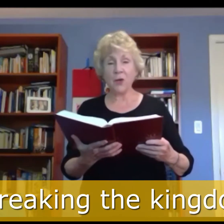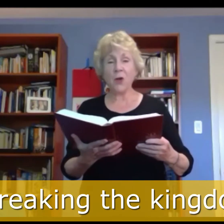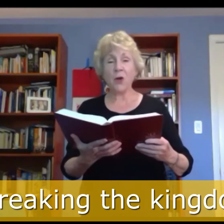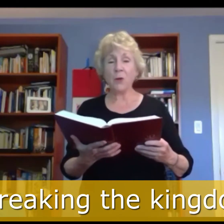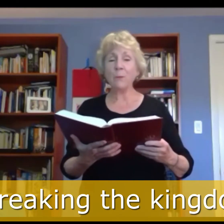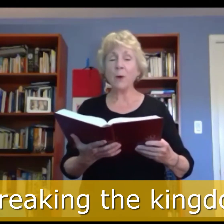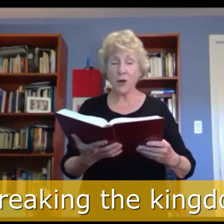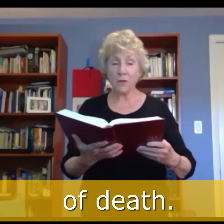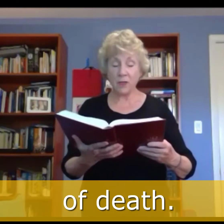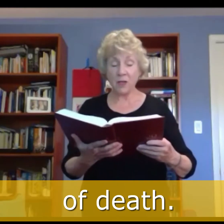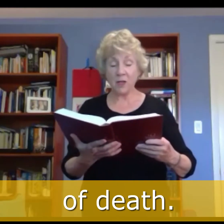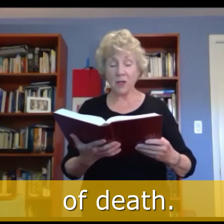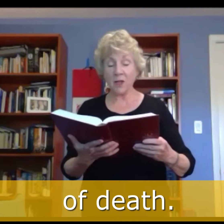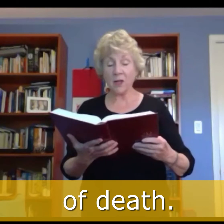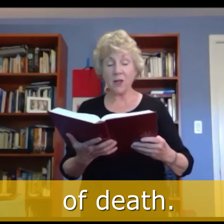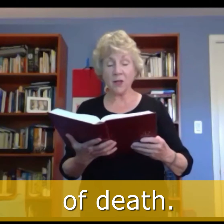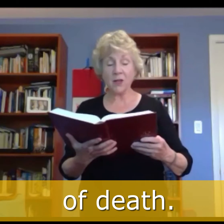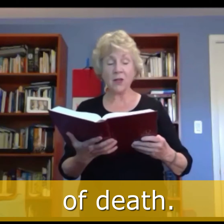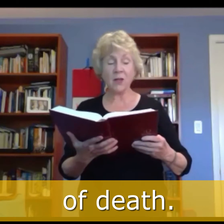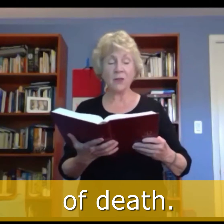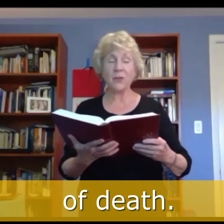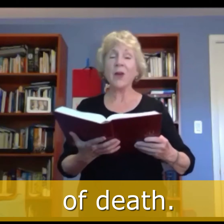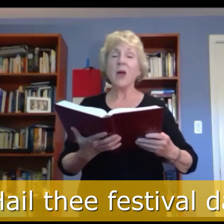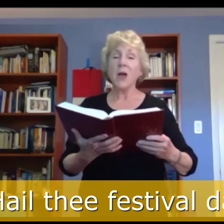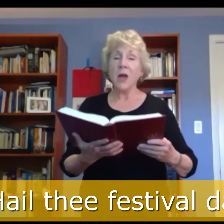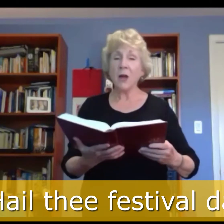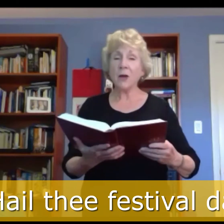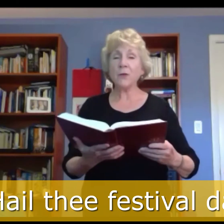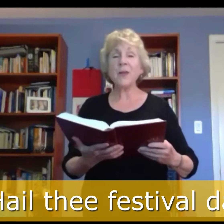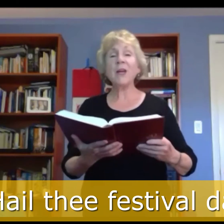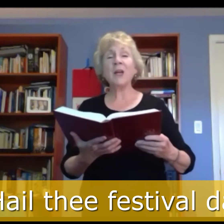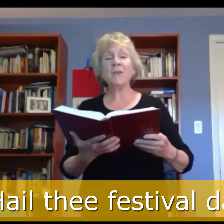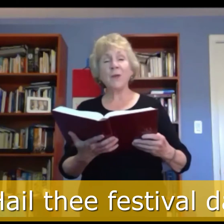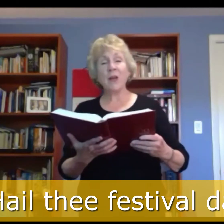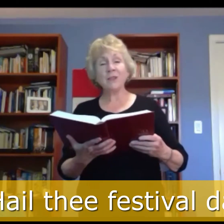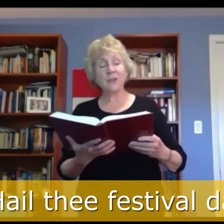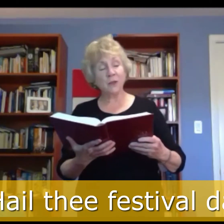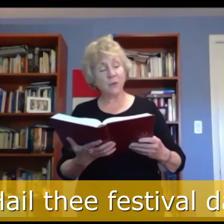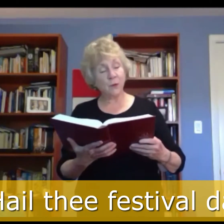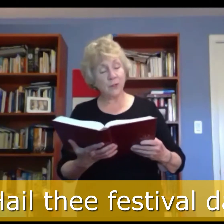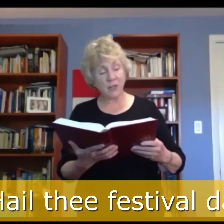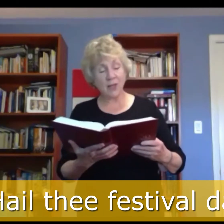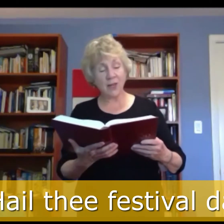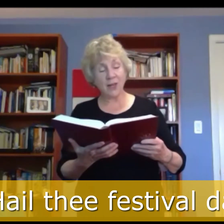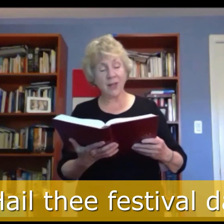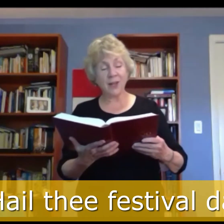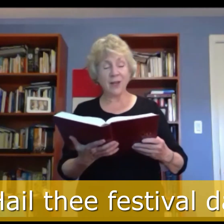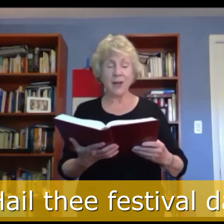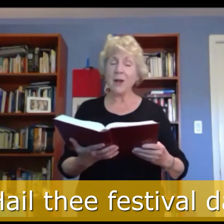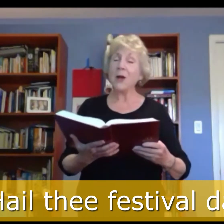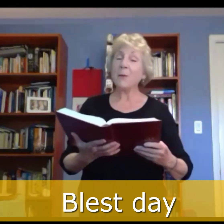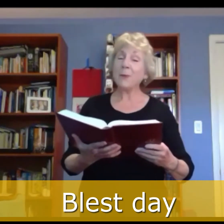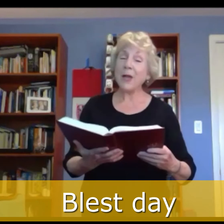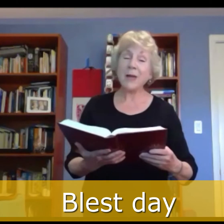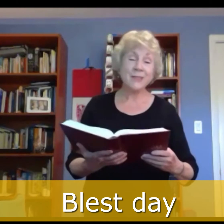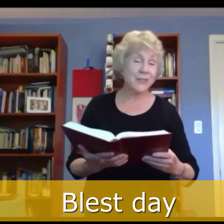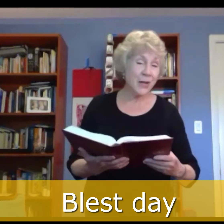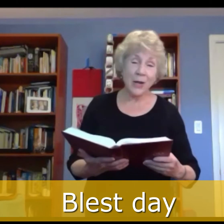of death. Hail Thee Festival Day, blessed day